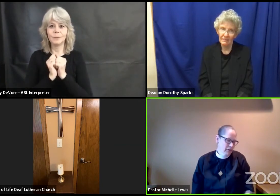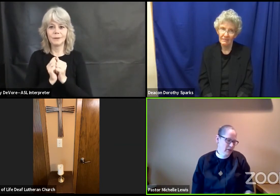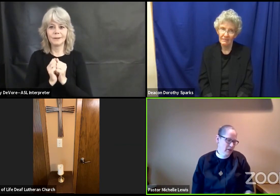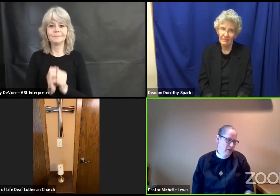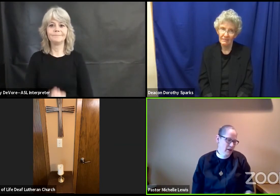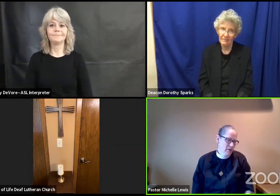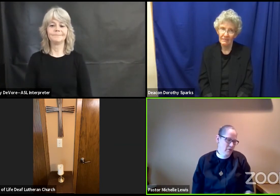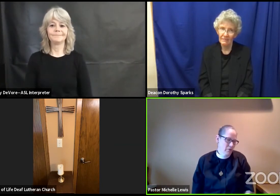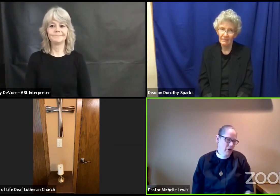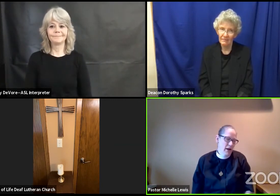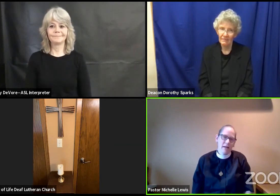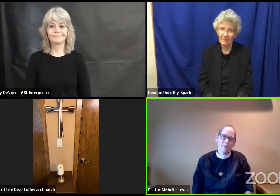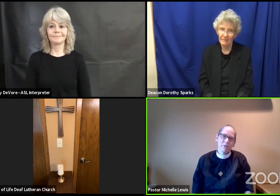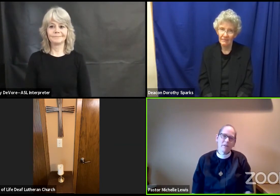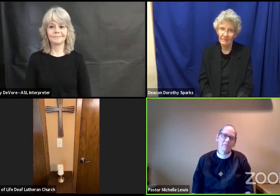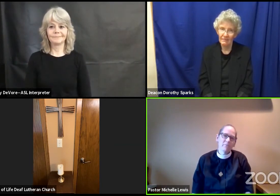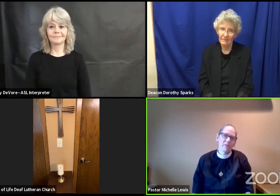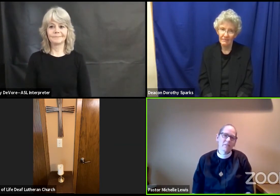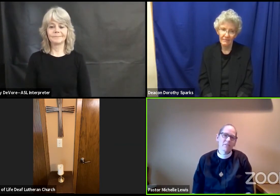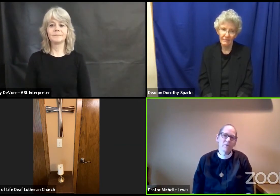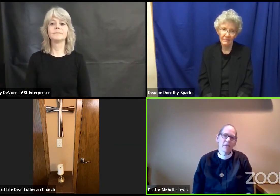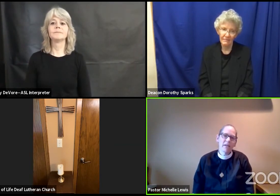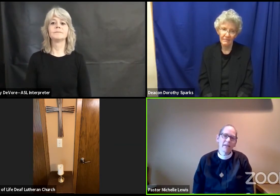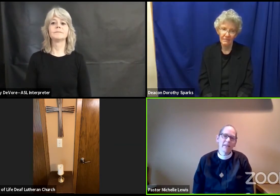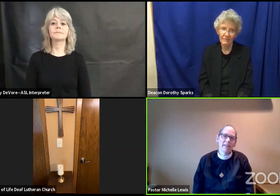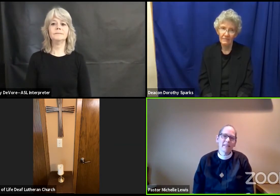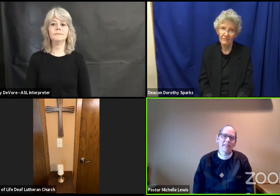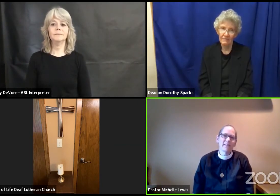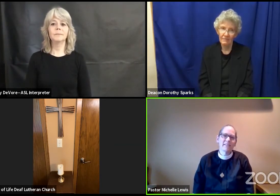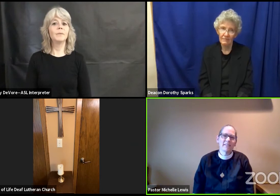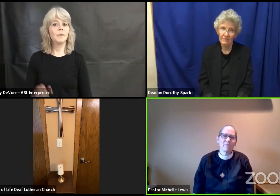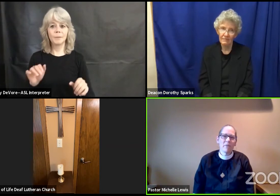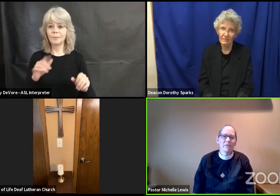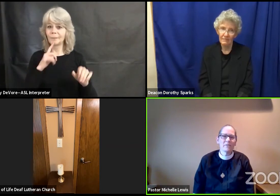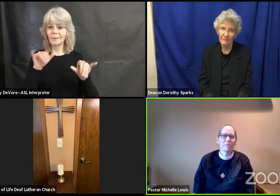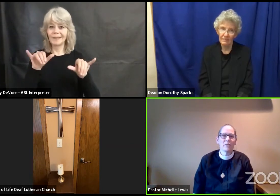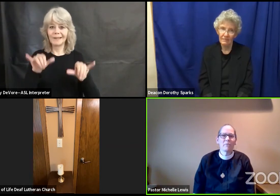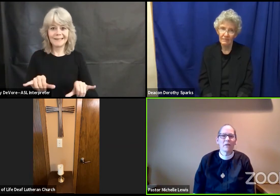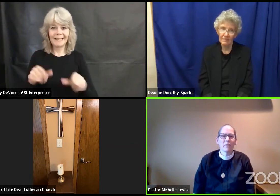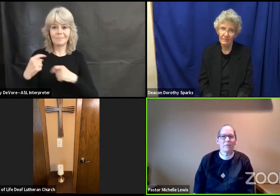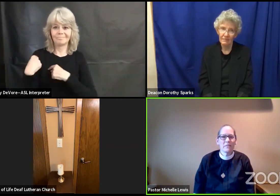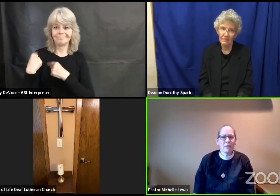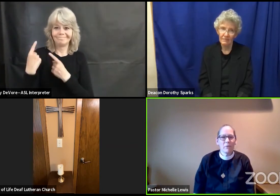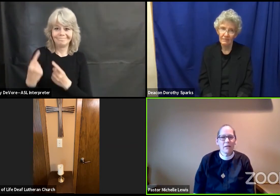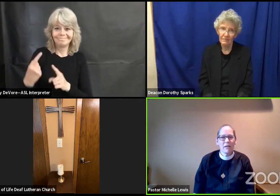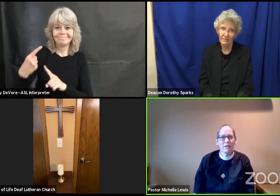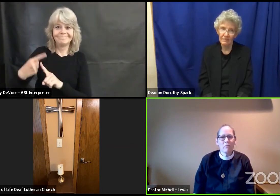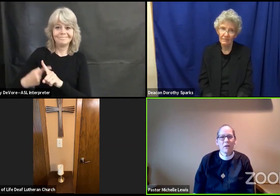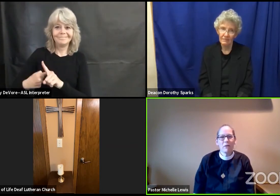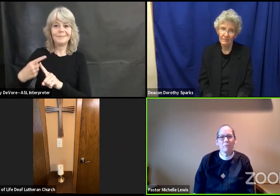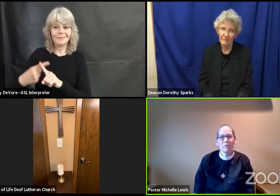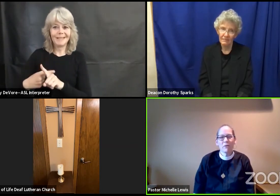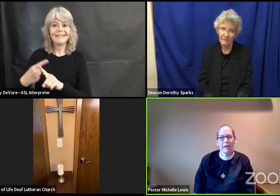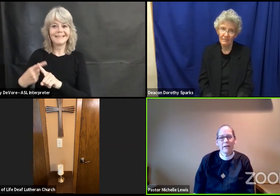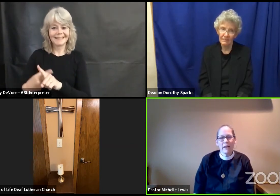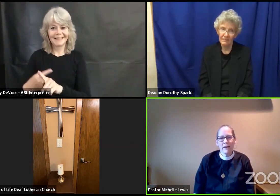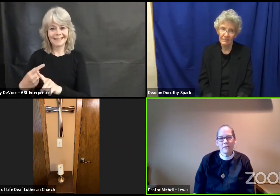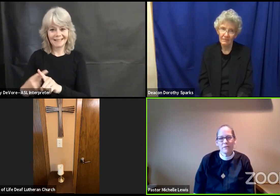So, as we have been doing in these months when we have been separated, we will light a candle